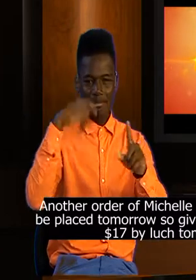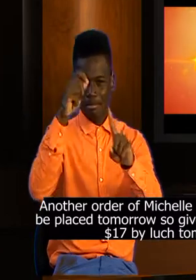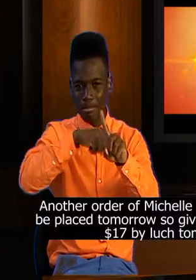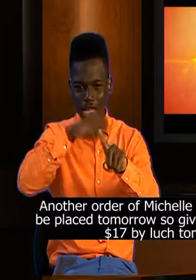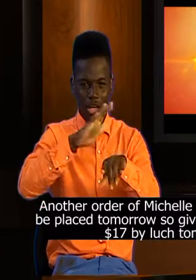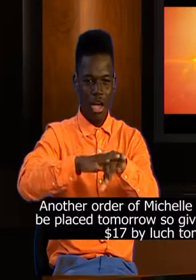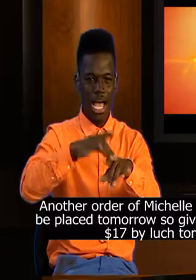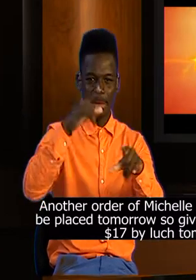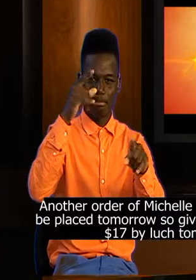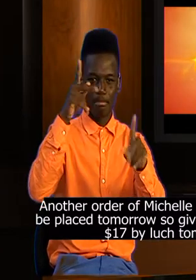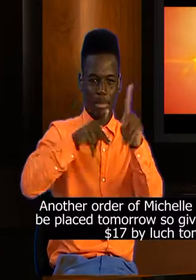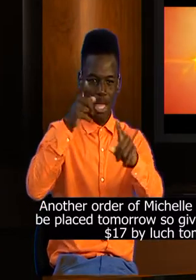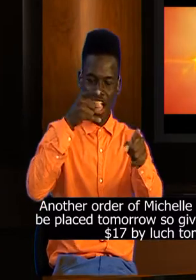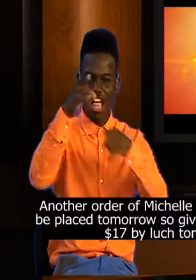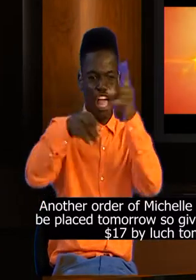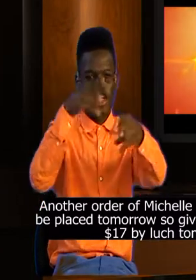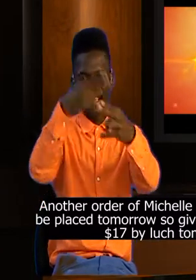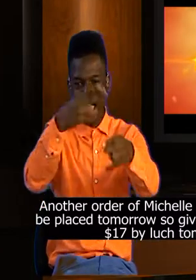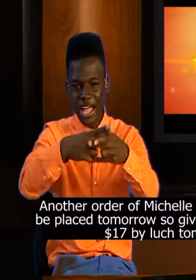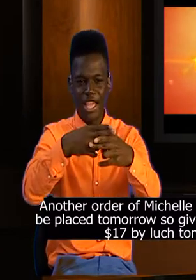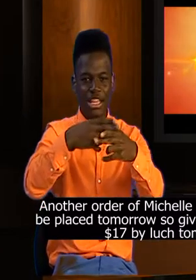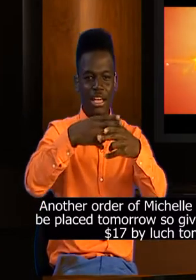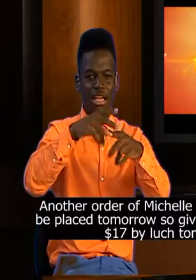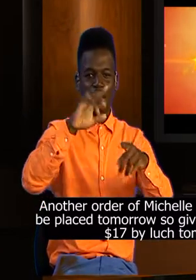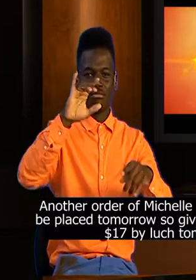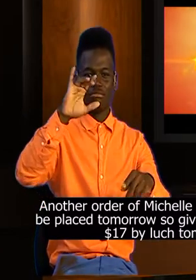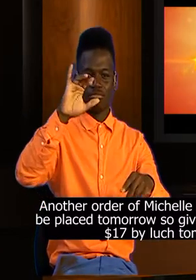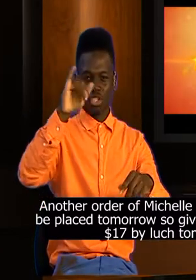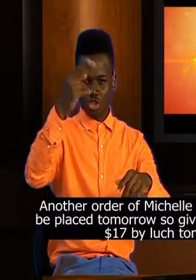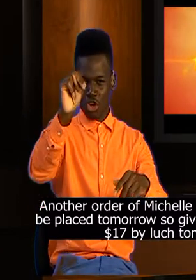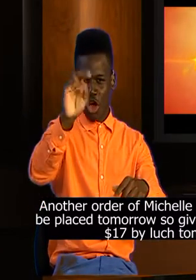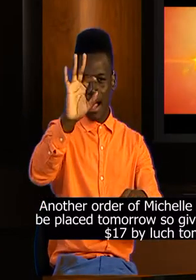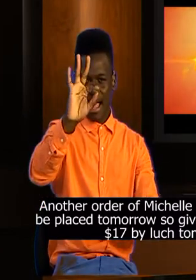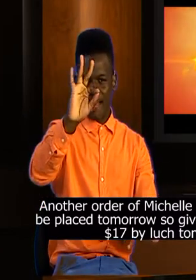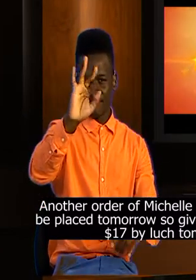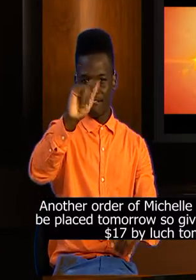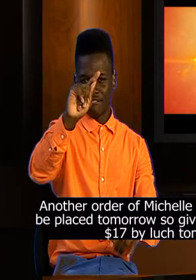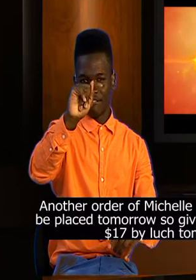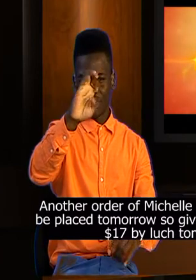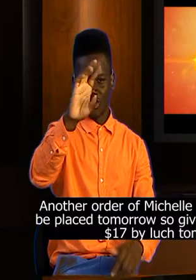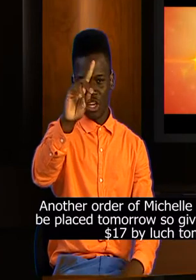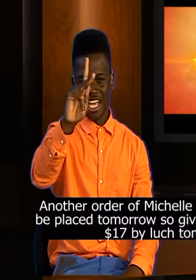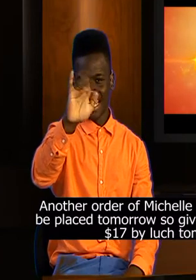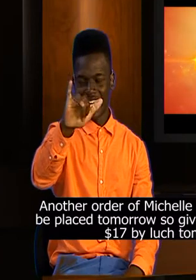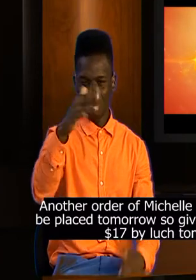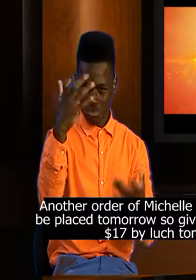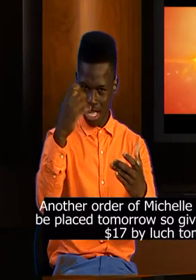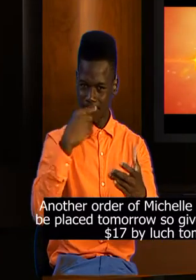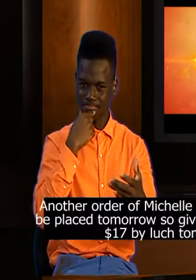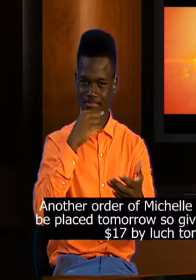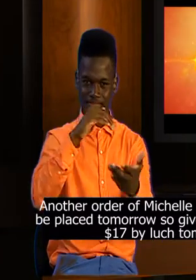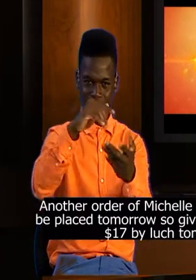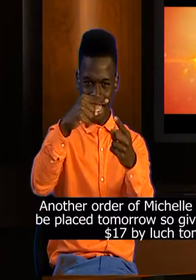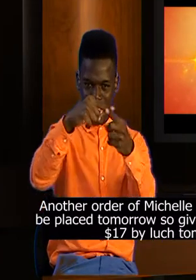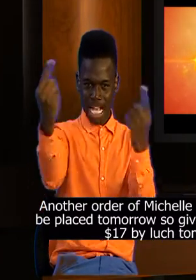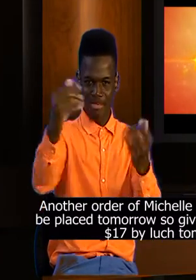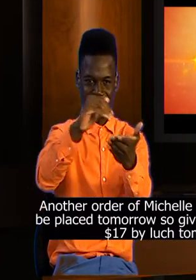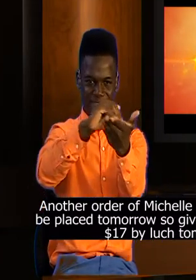Now for anybody out there who's ever been bullied or have had their people picking on them. I'd like to share with you what what John